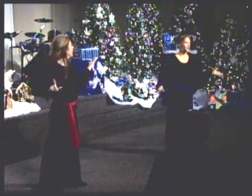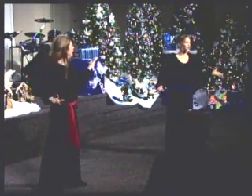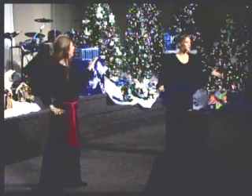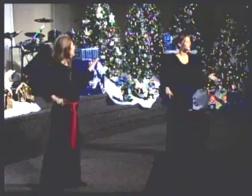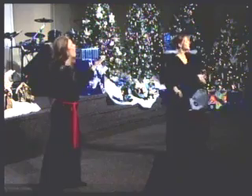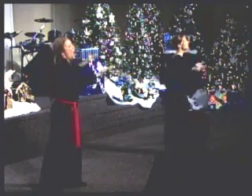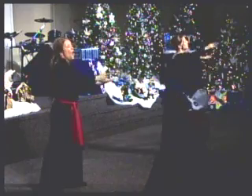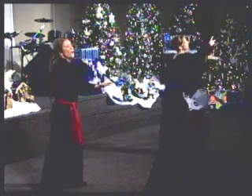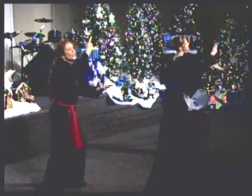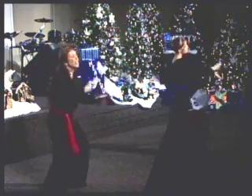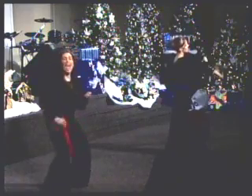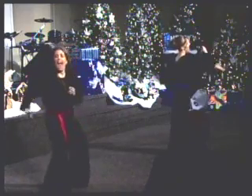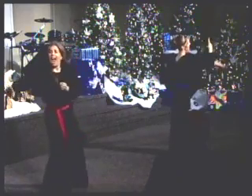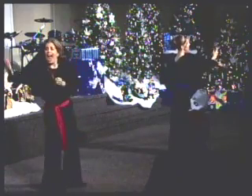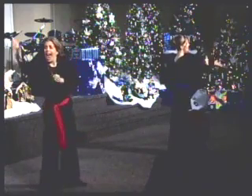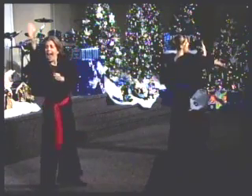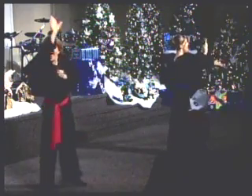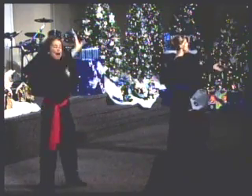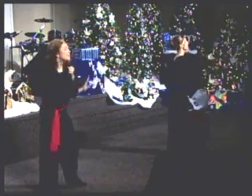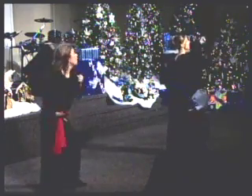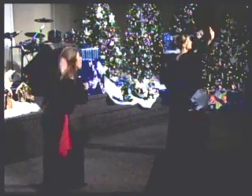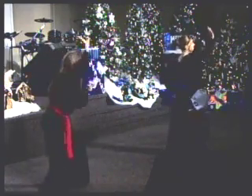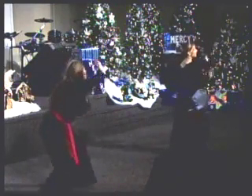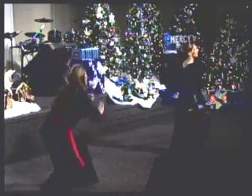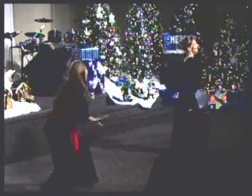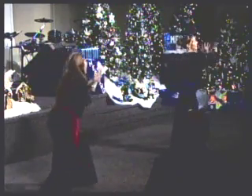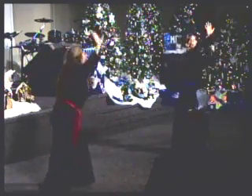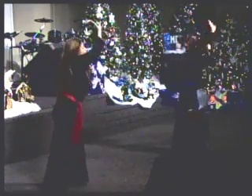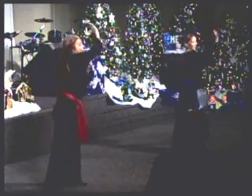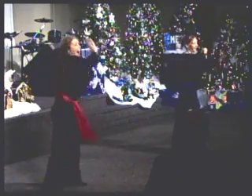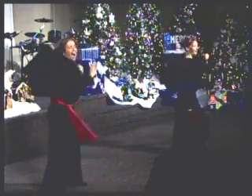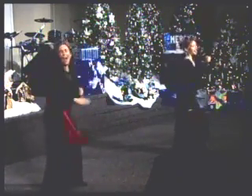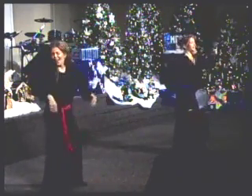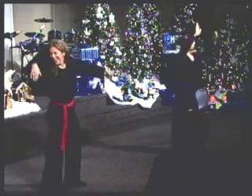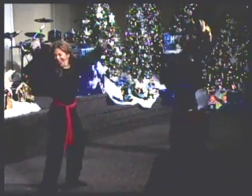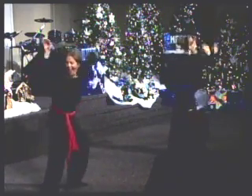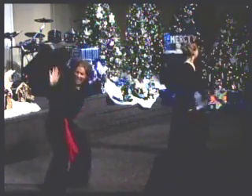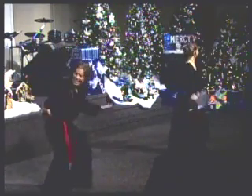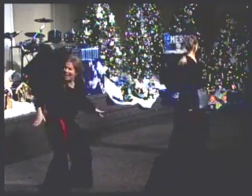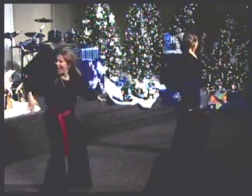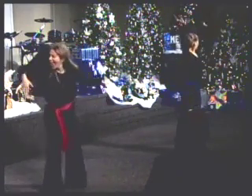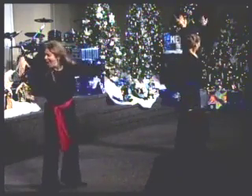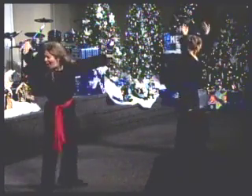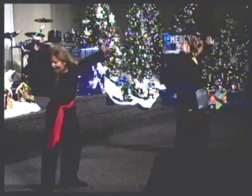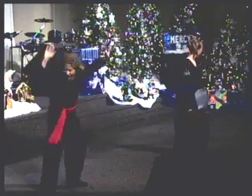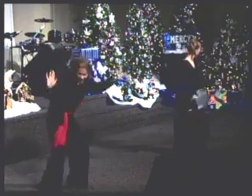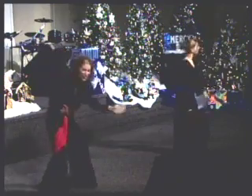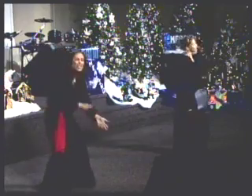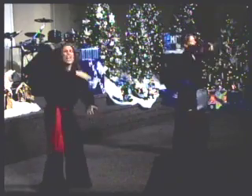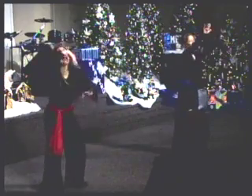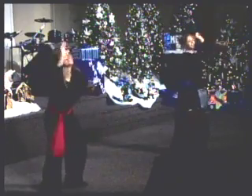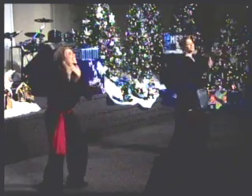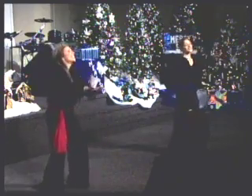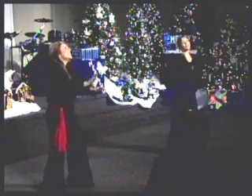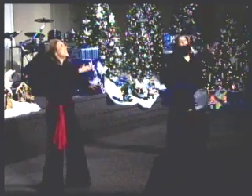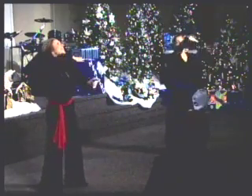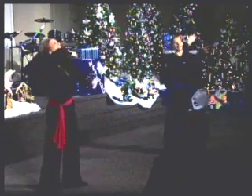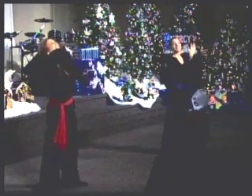Whom shepherds guard and angels sing